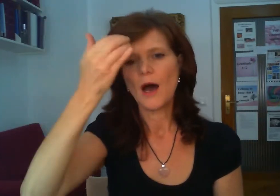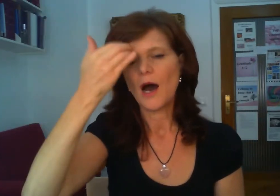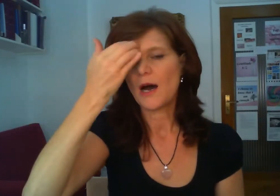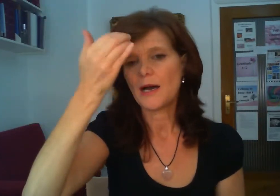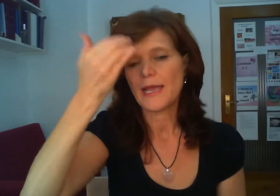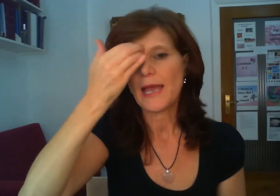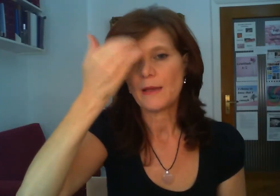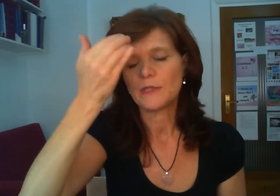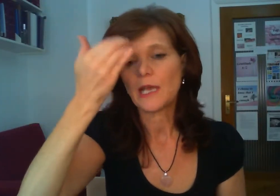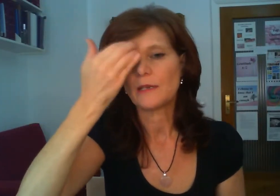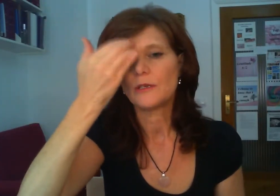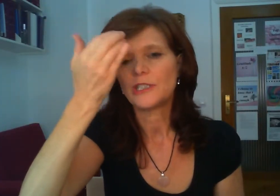i am technology